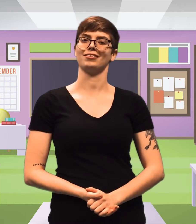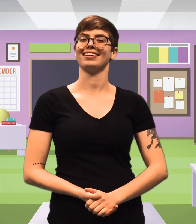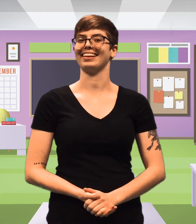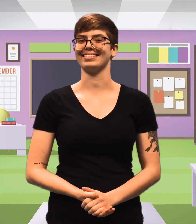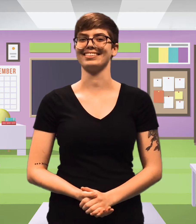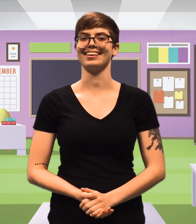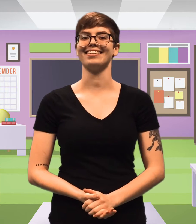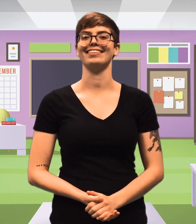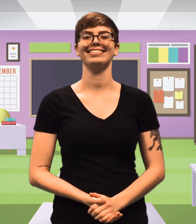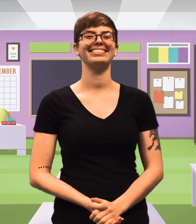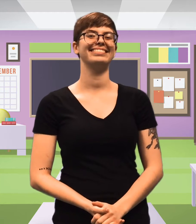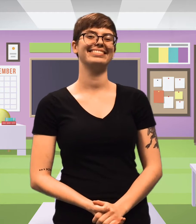Let's get started.